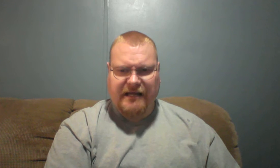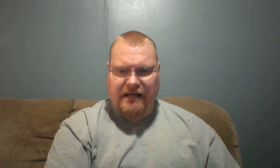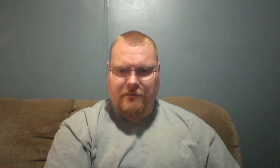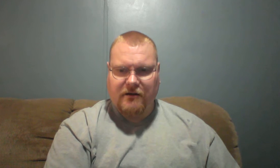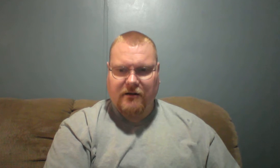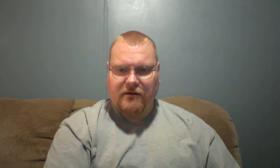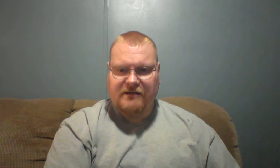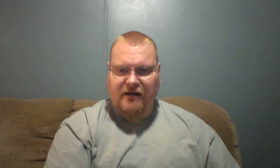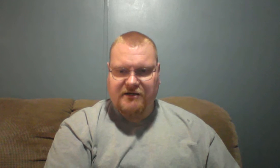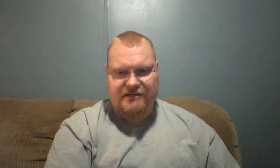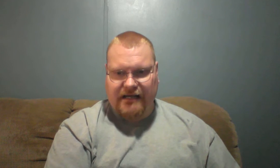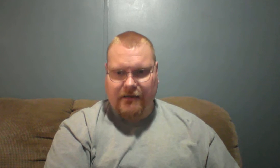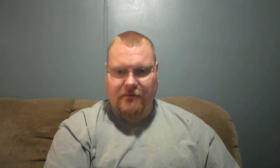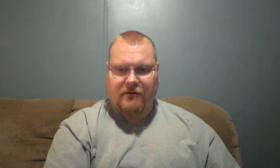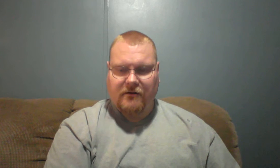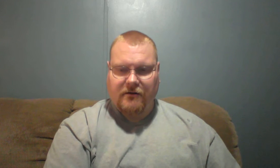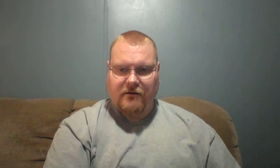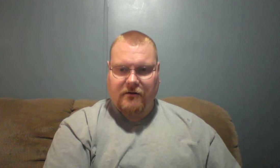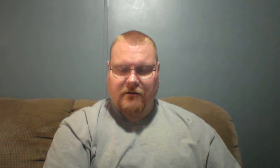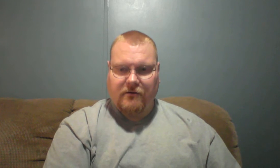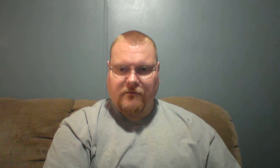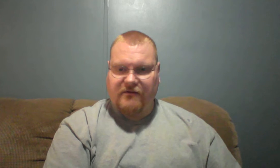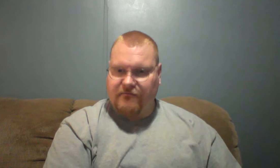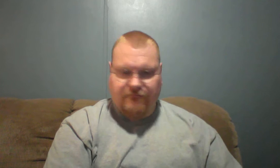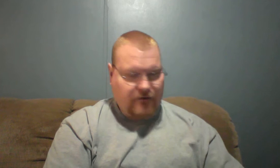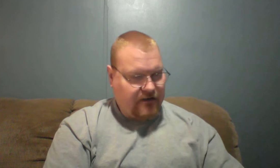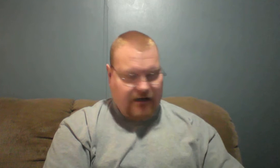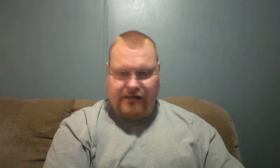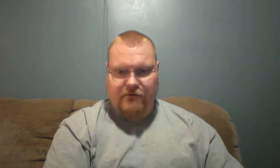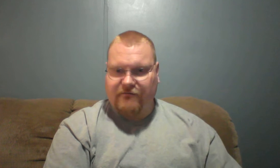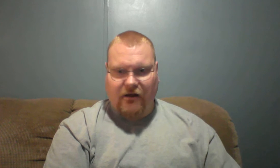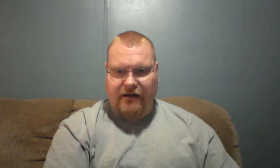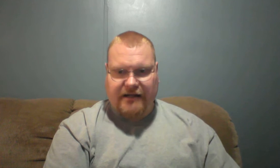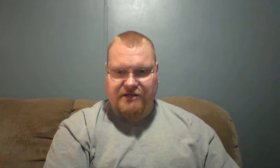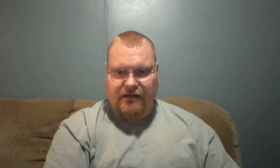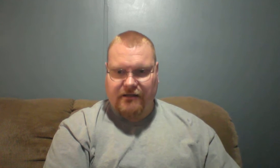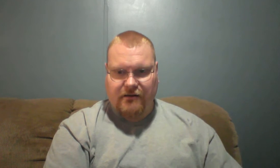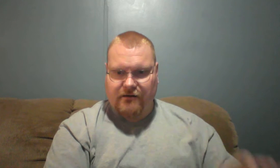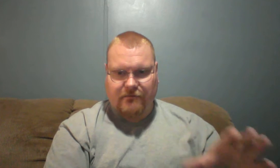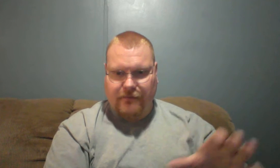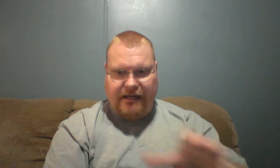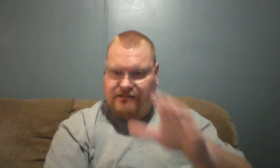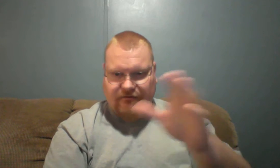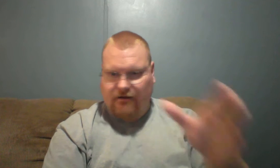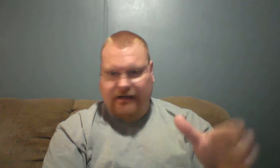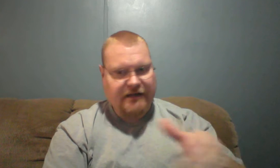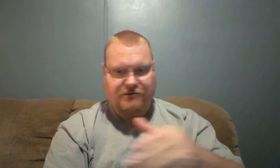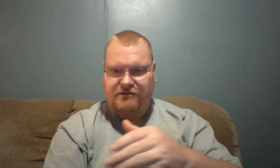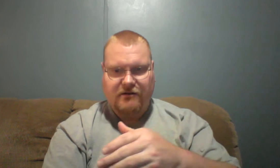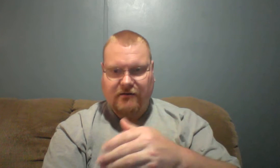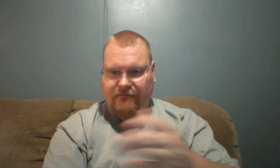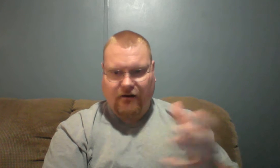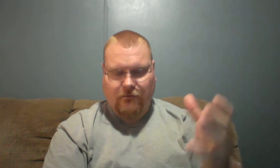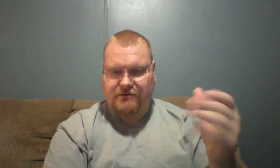him. It's not just him. We've got to deal with fallen angelic beings, the fallen angels, the fallen ones,